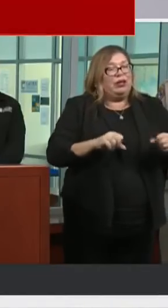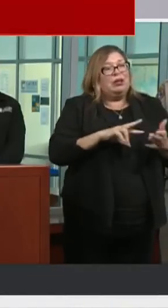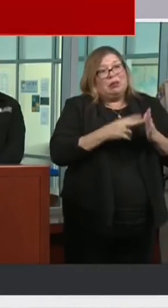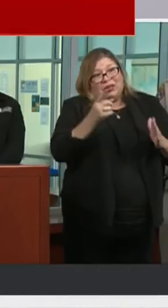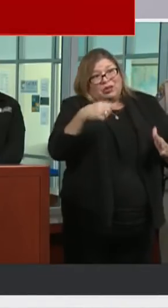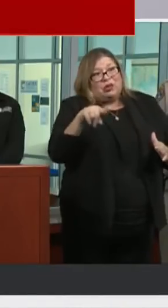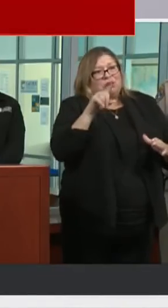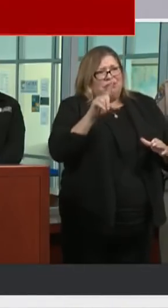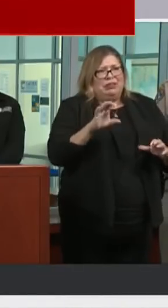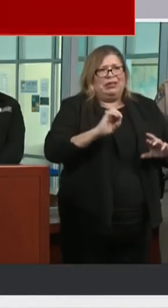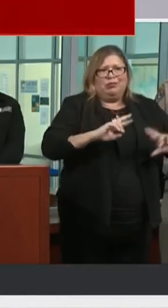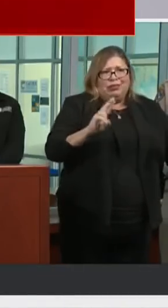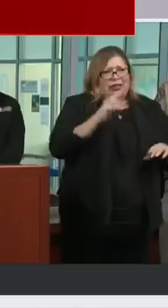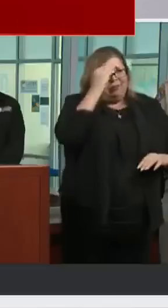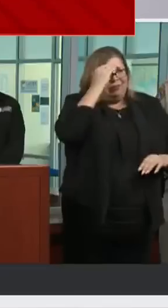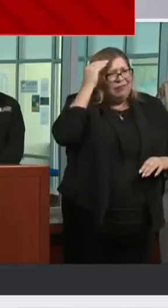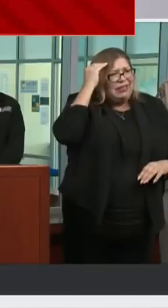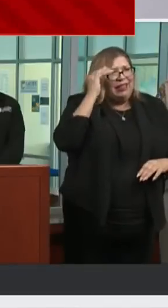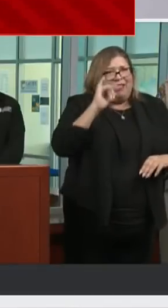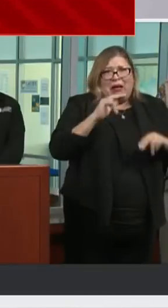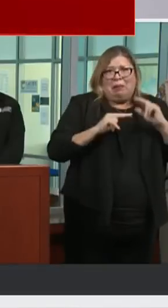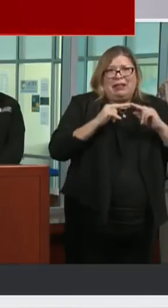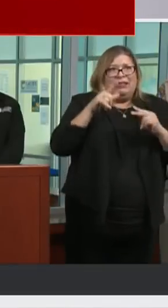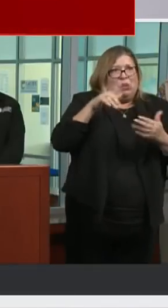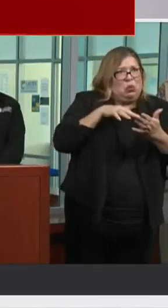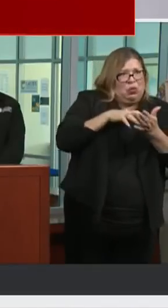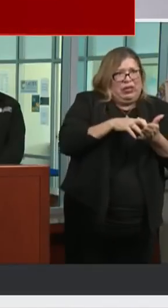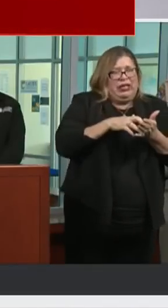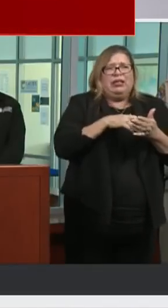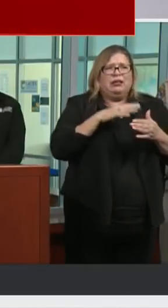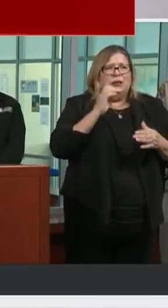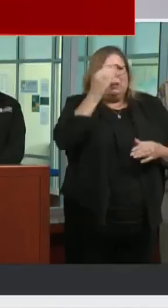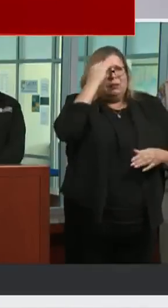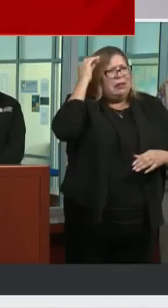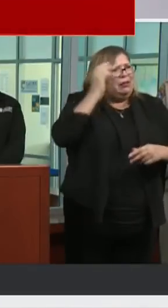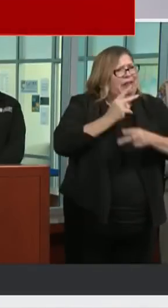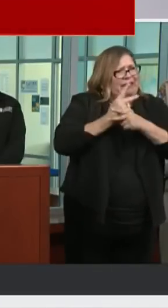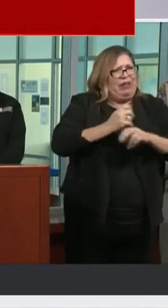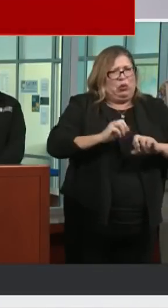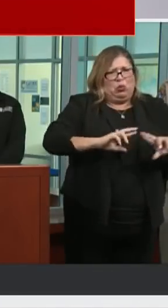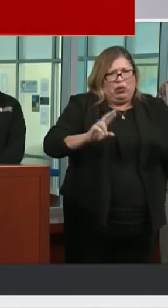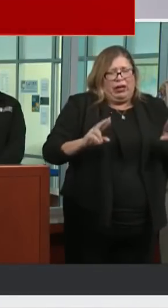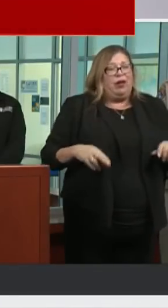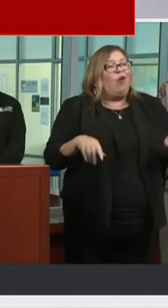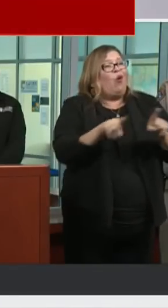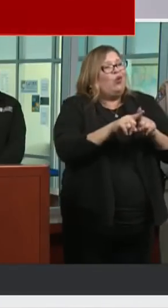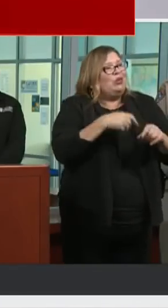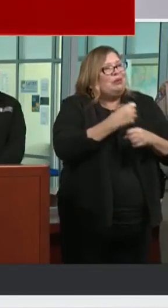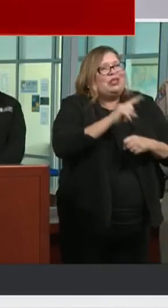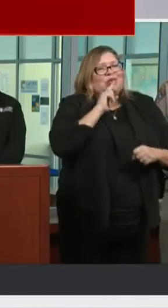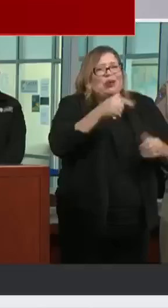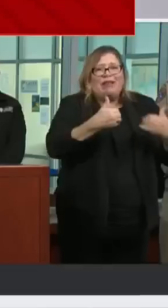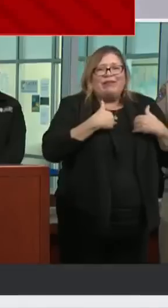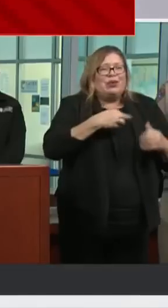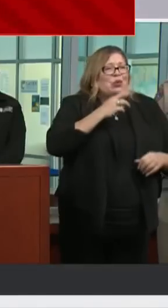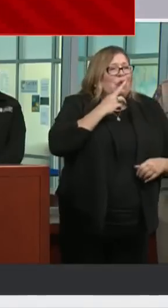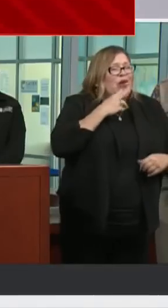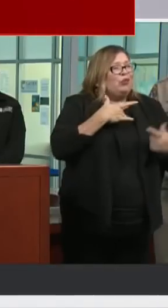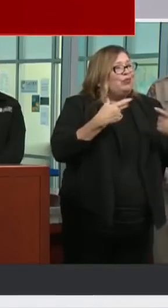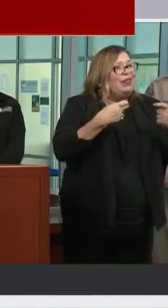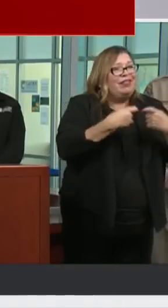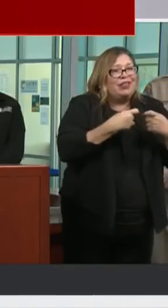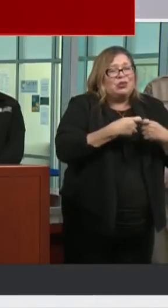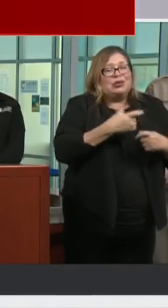structures, to be mindful of where they're staying. And just to be prepared, get that water, make sure they have flashlights and electrical, other